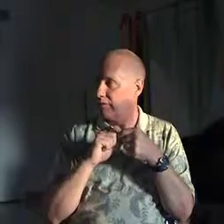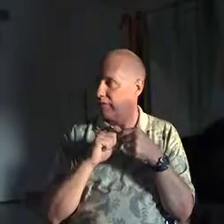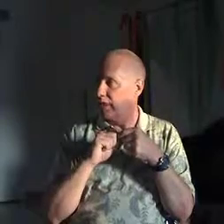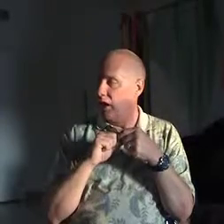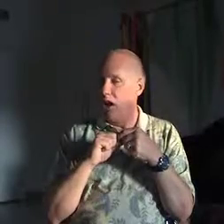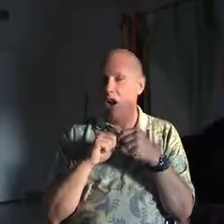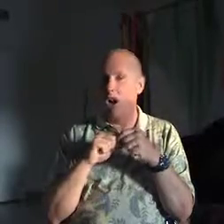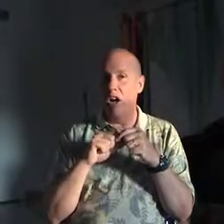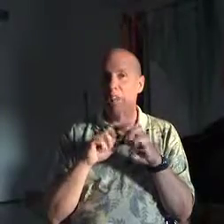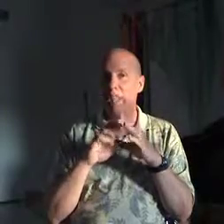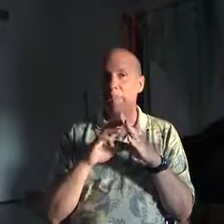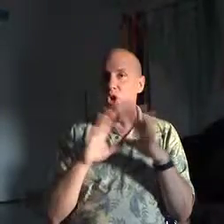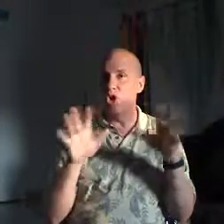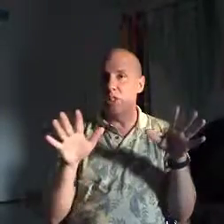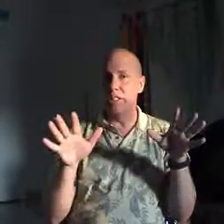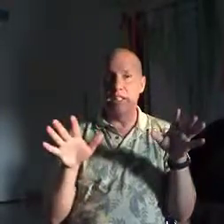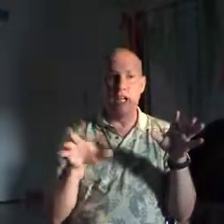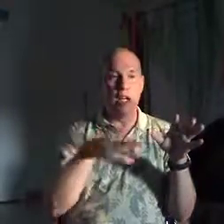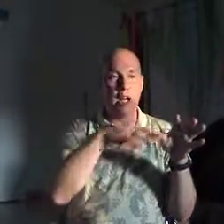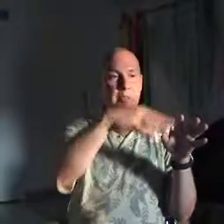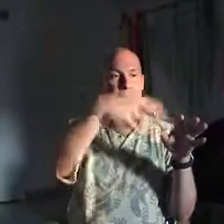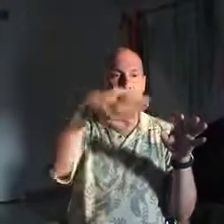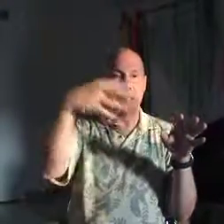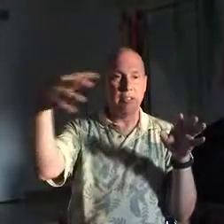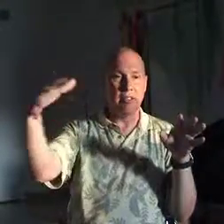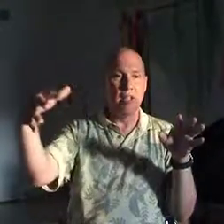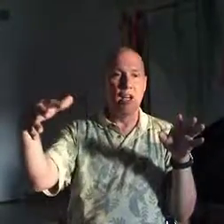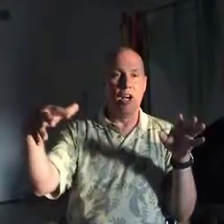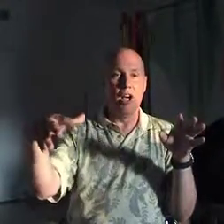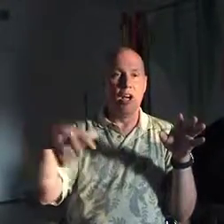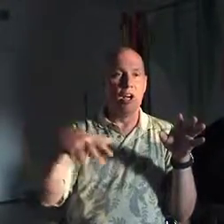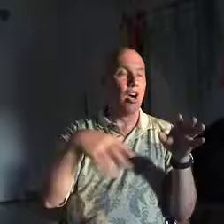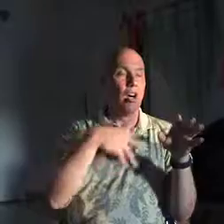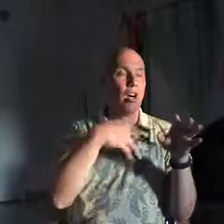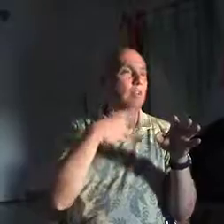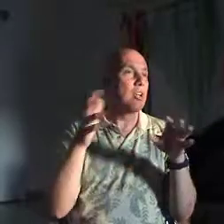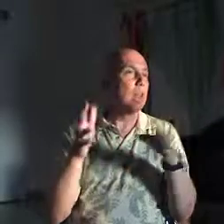All emotions that are upsetting are unreal.